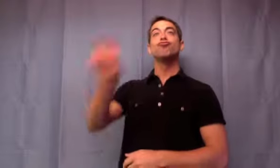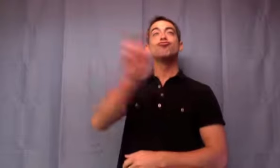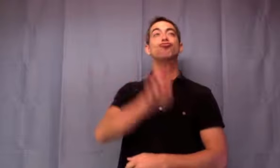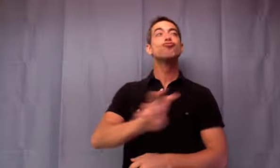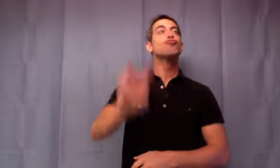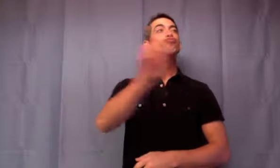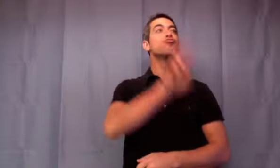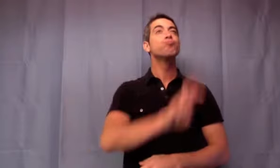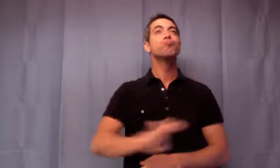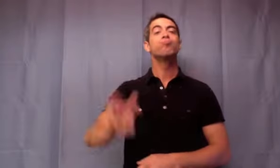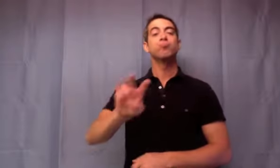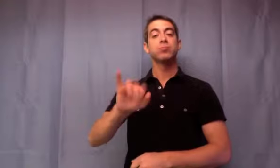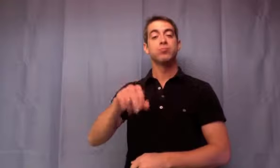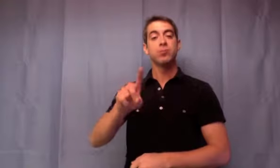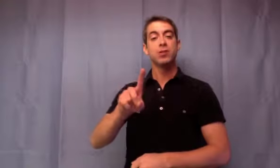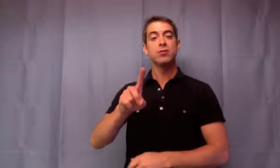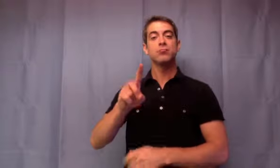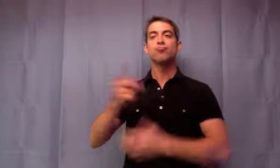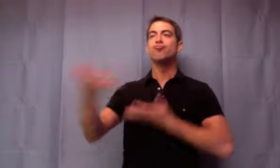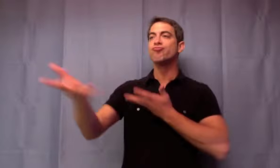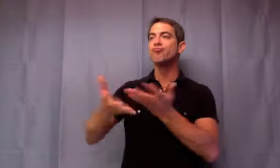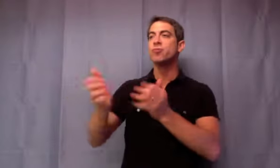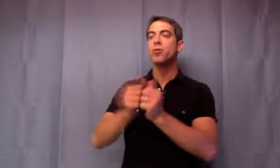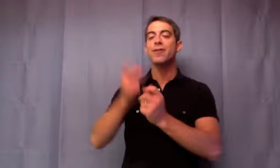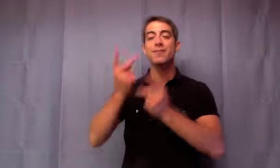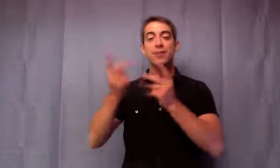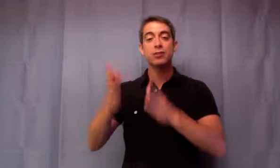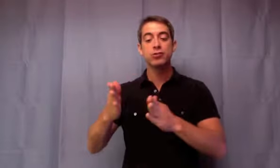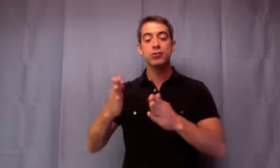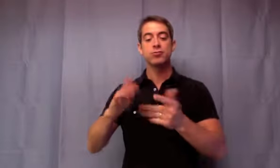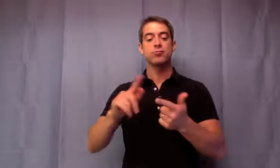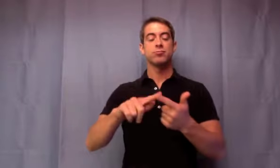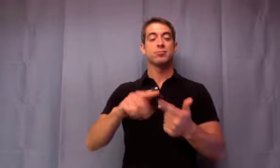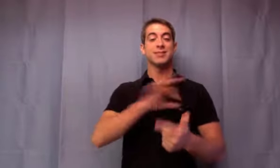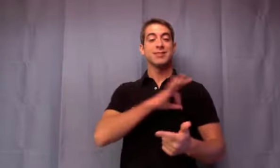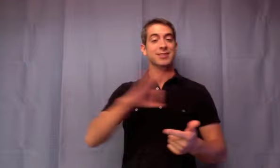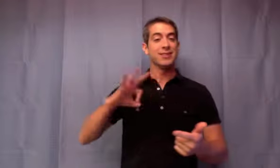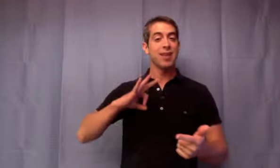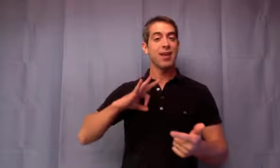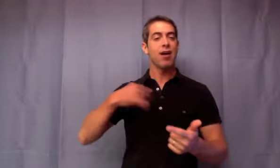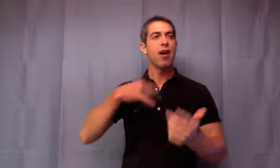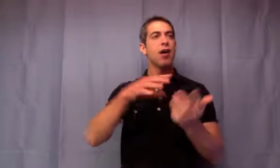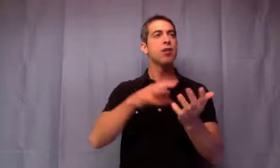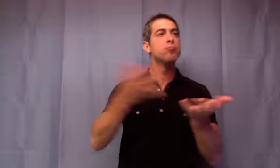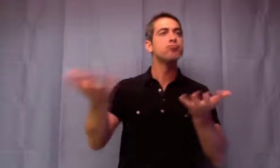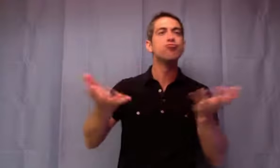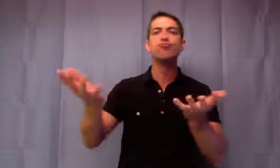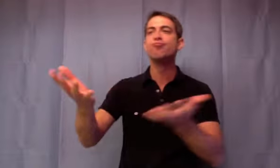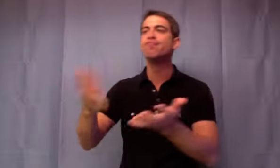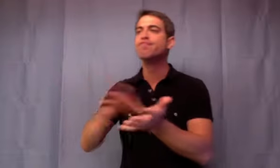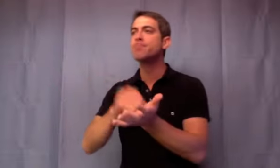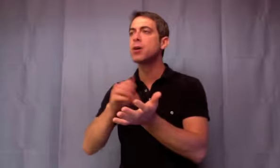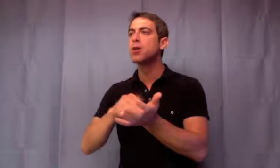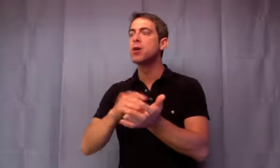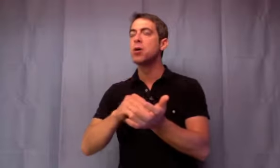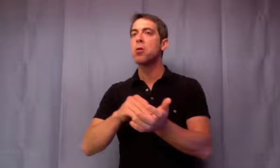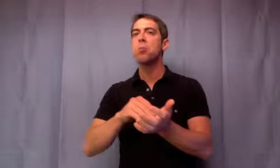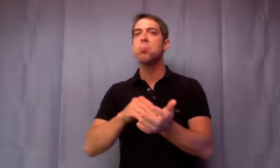and interact with our members is that parks professionals are, in general, good people. They